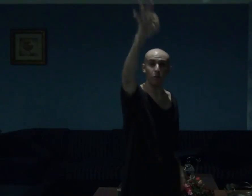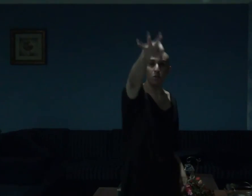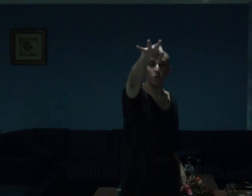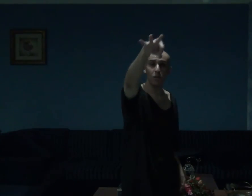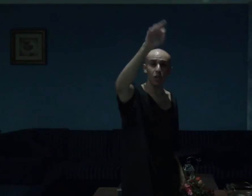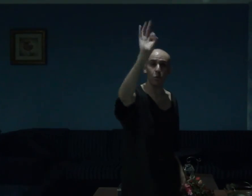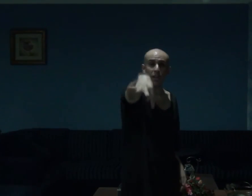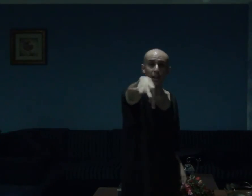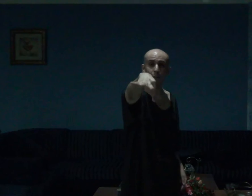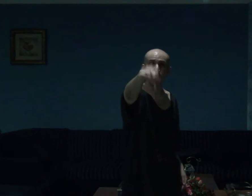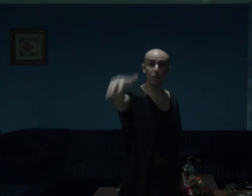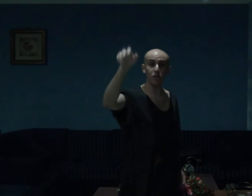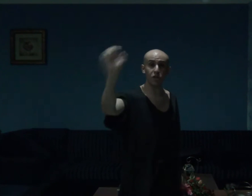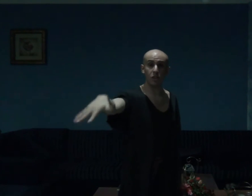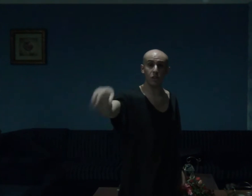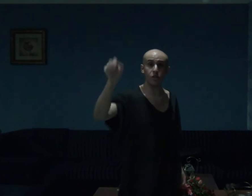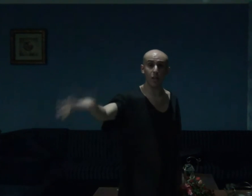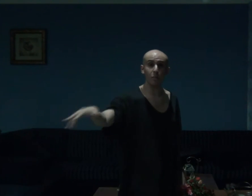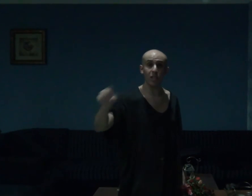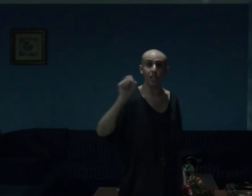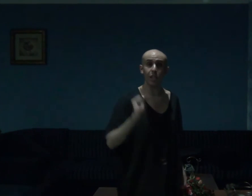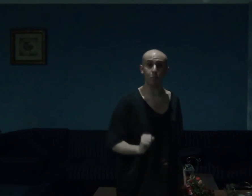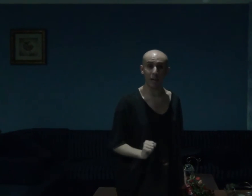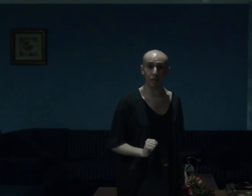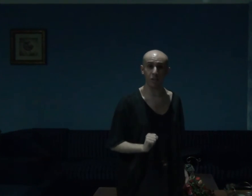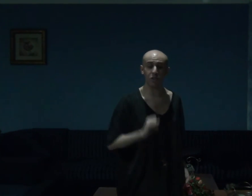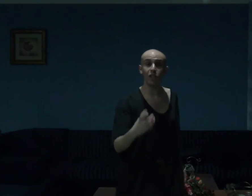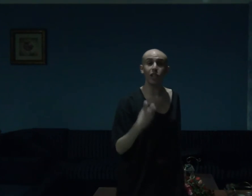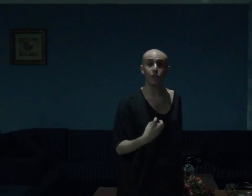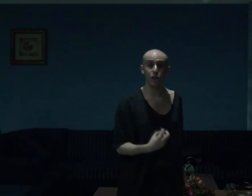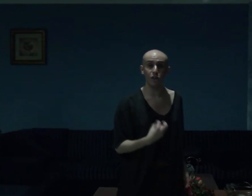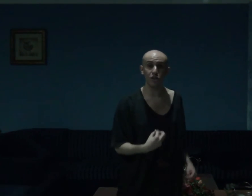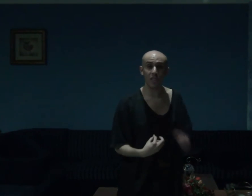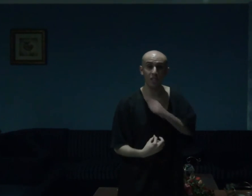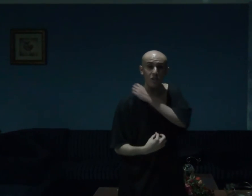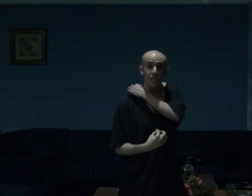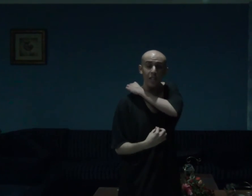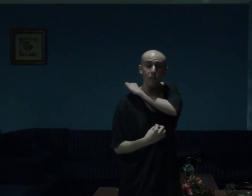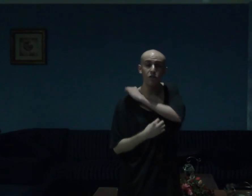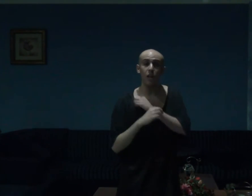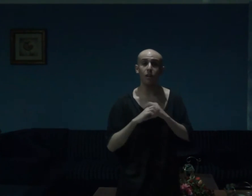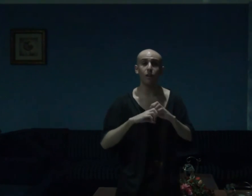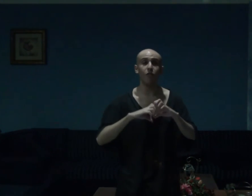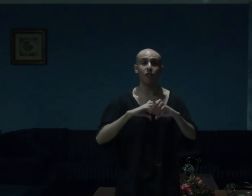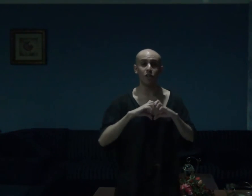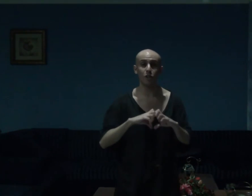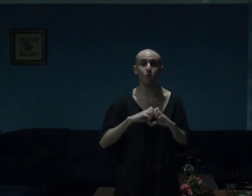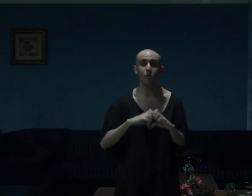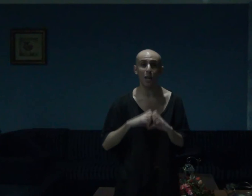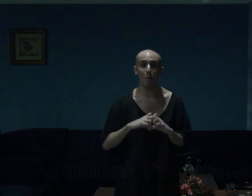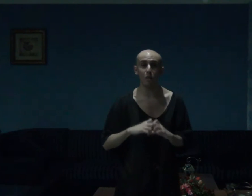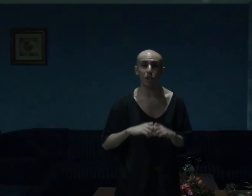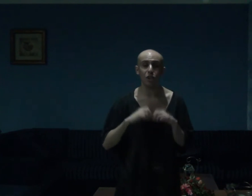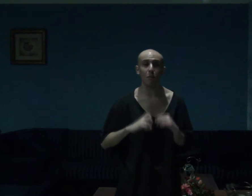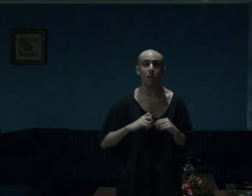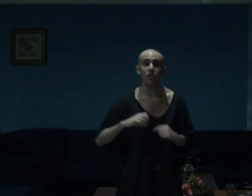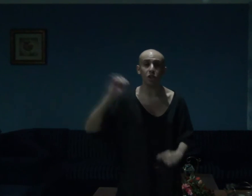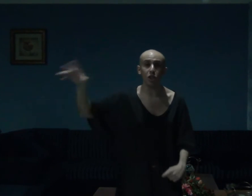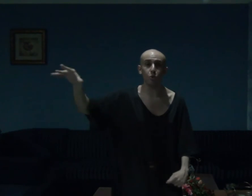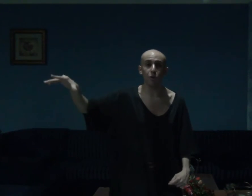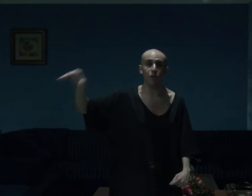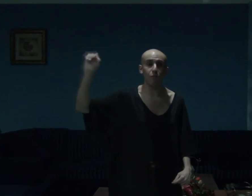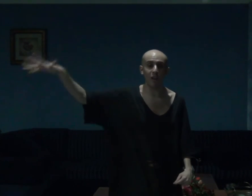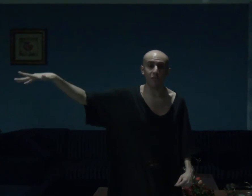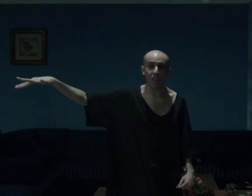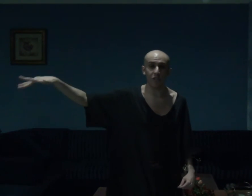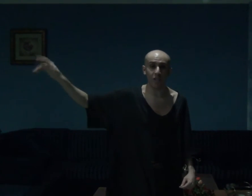At number 3 we have Darren stars Emily in Paris, Lily Collins guys and gals, I love her so damn much, I mean